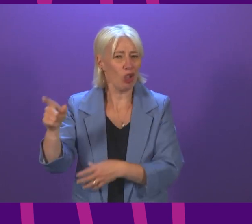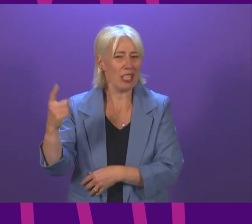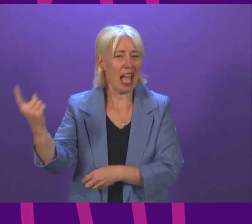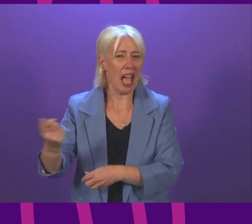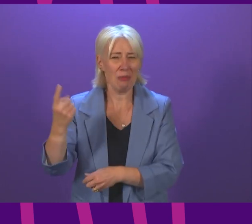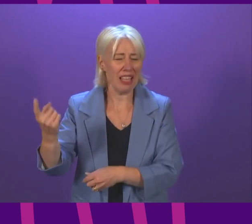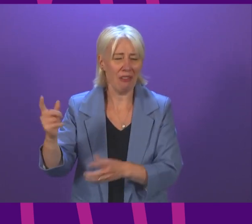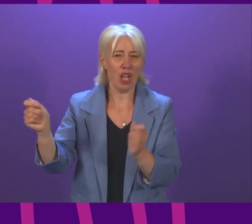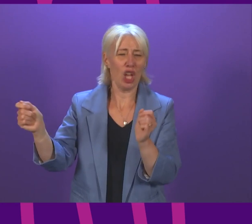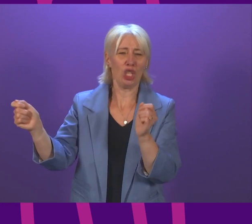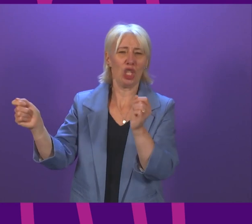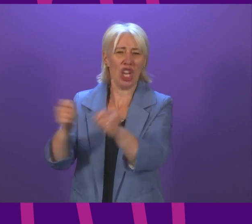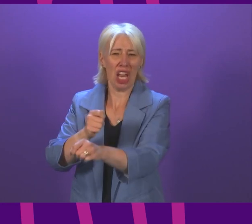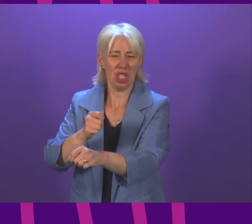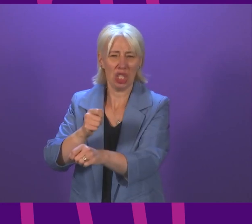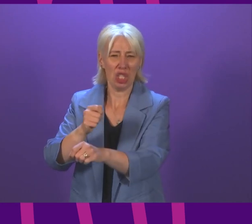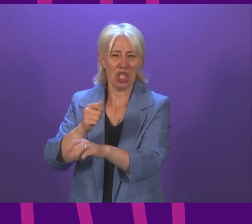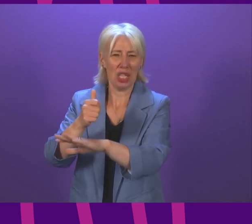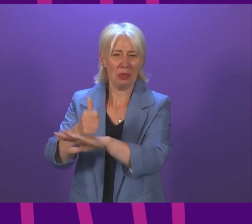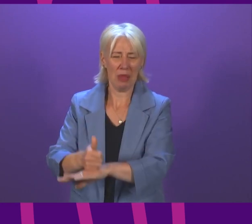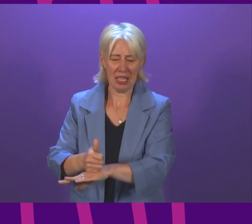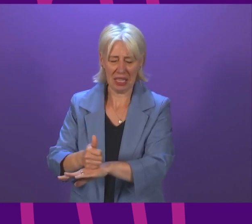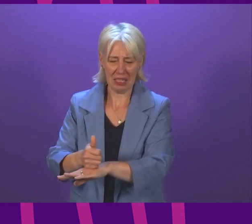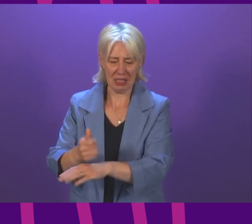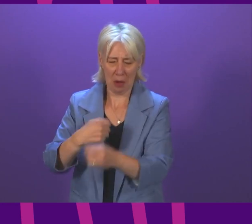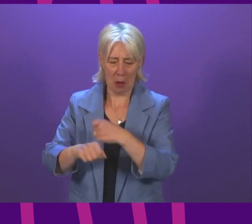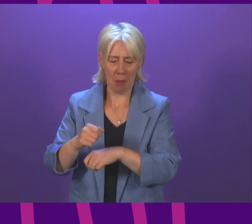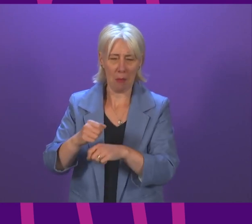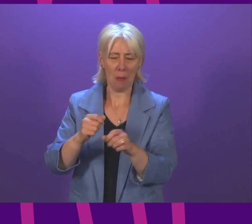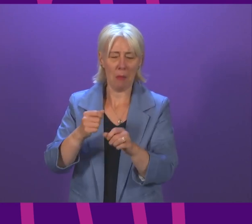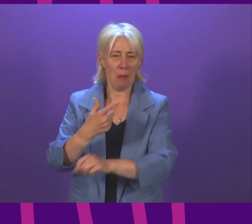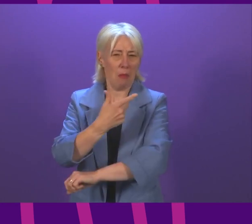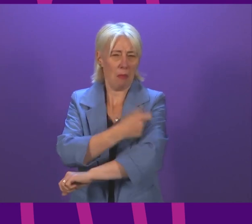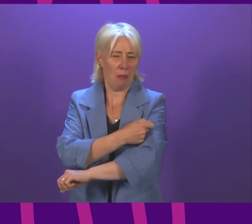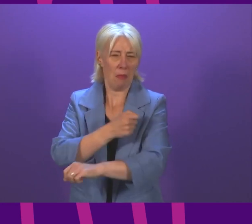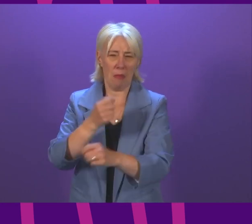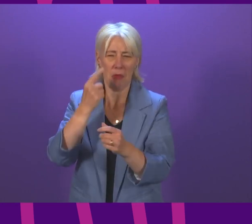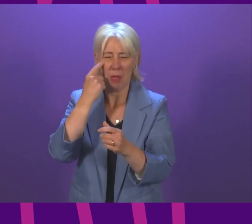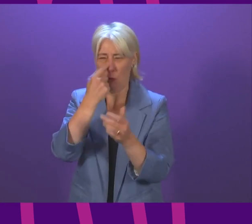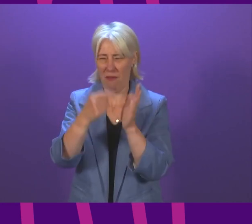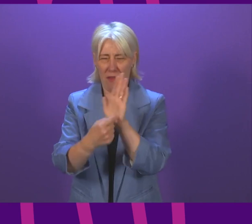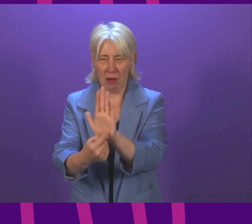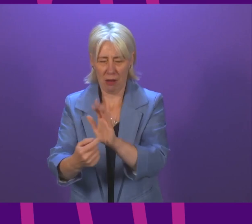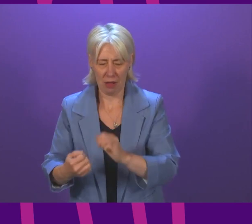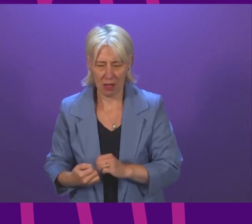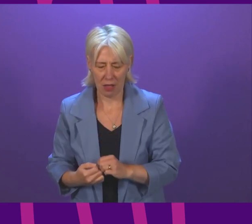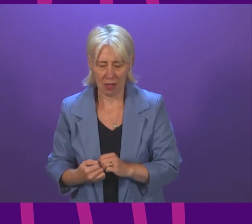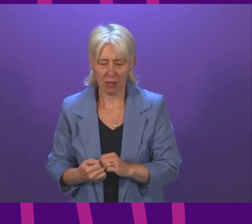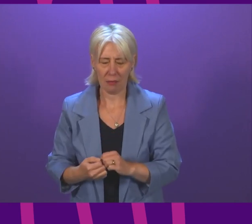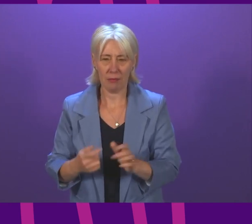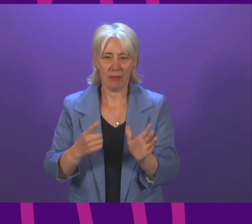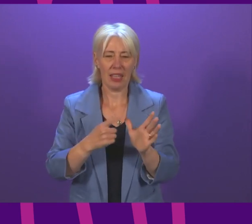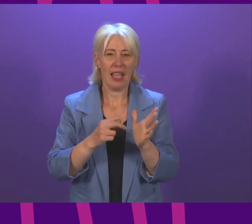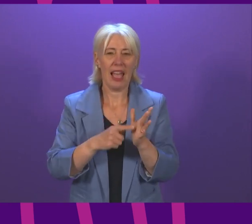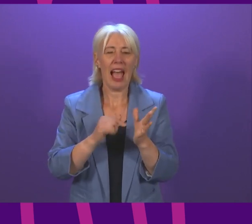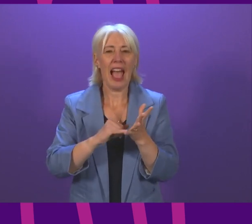the basis for his opposition to COVID certification. Up until now, I understood, Anna Sauer, I think,